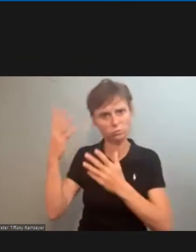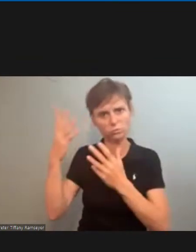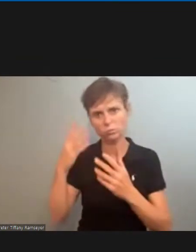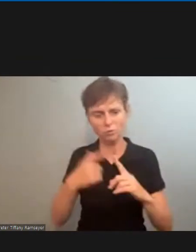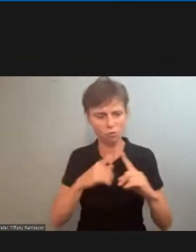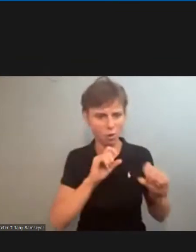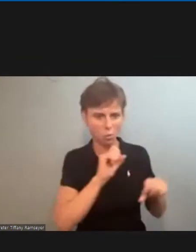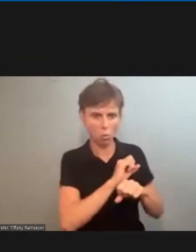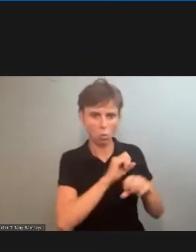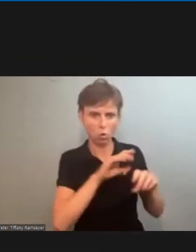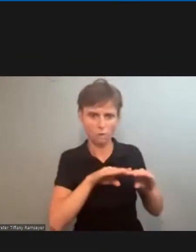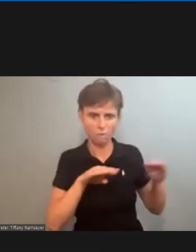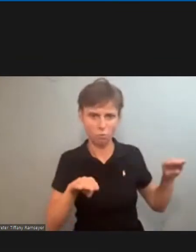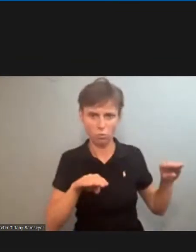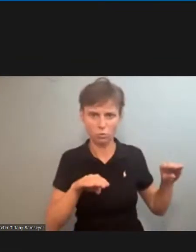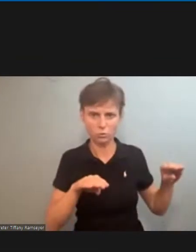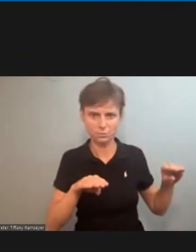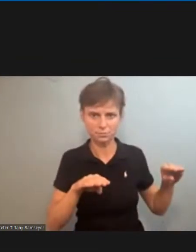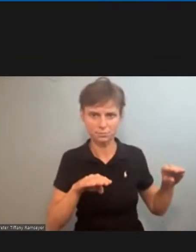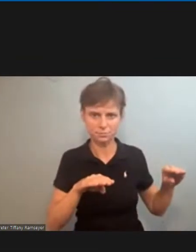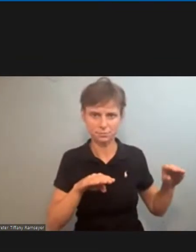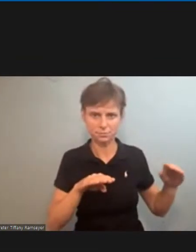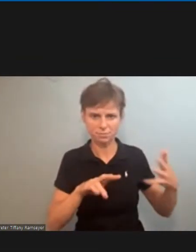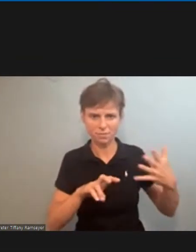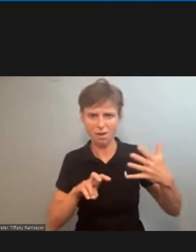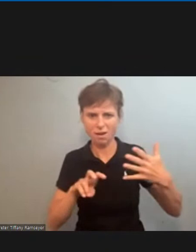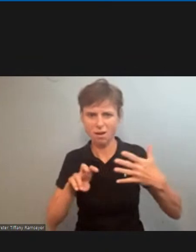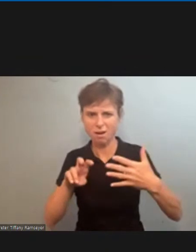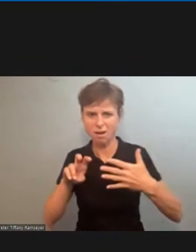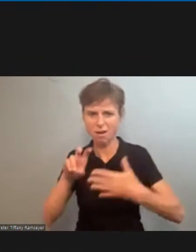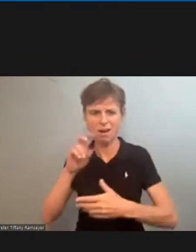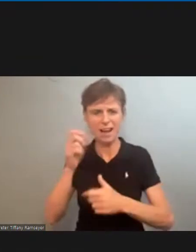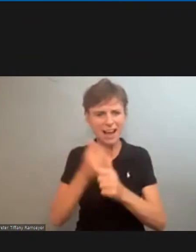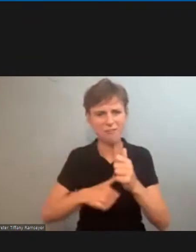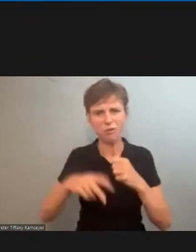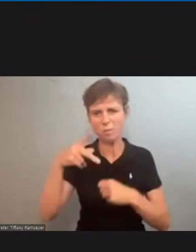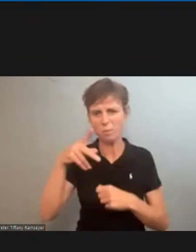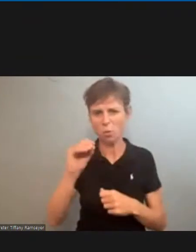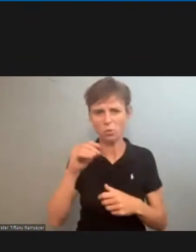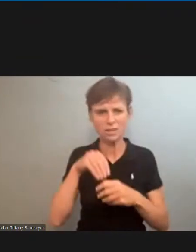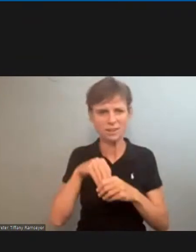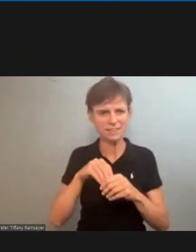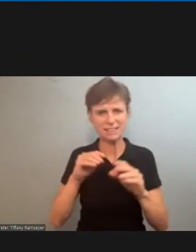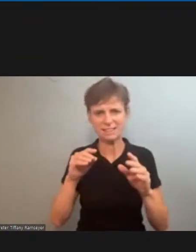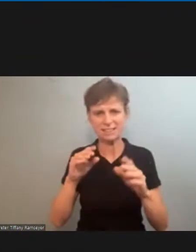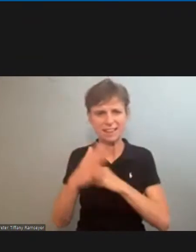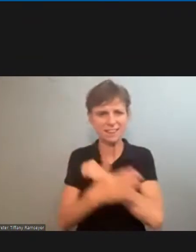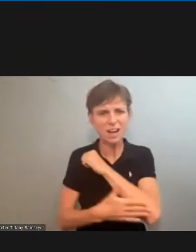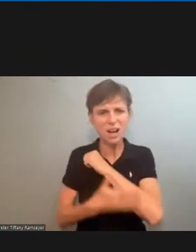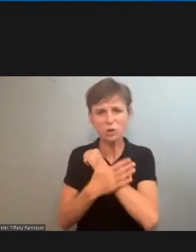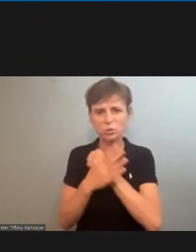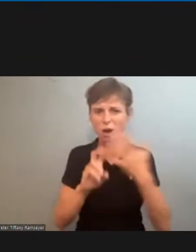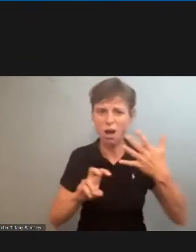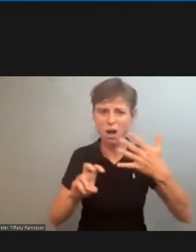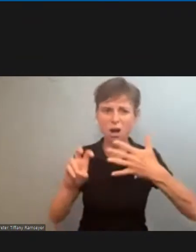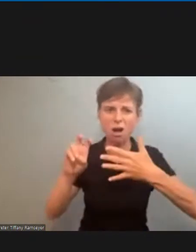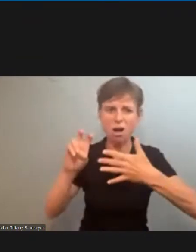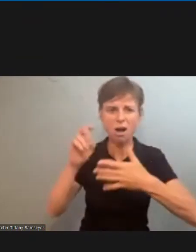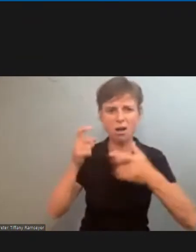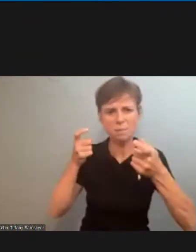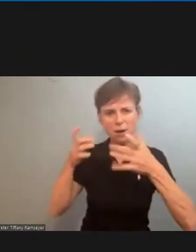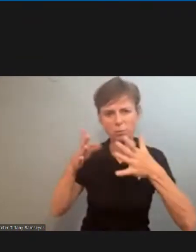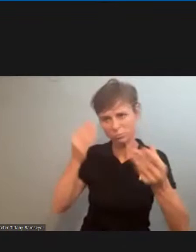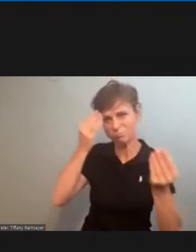from the workroom floor uh every post office in the country all the way up the line through management that we're